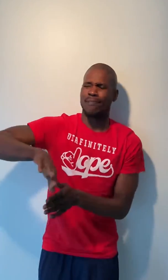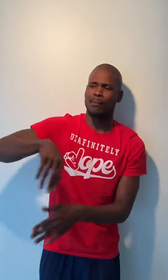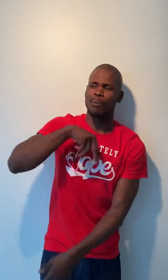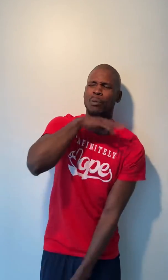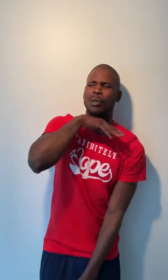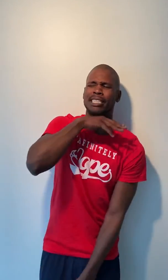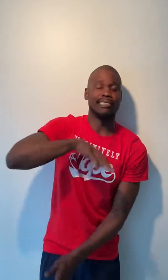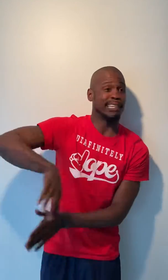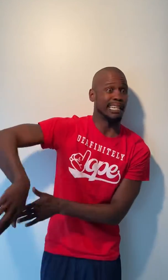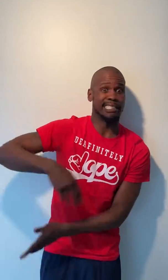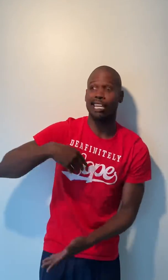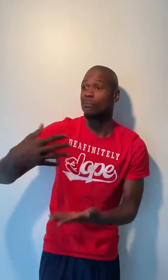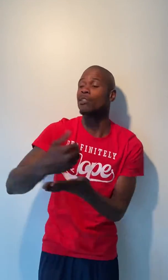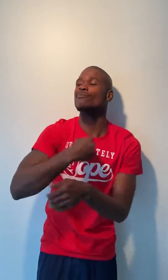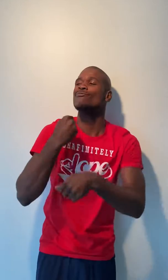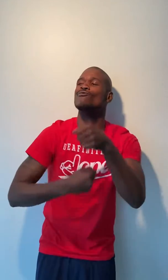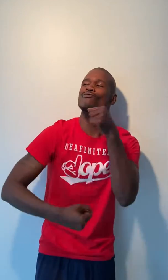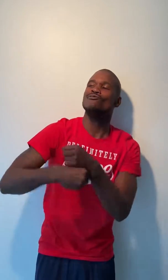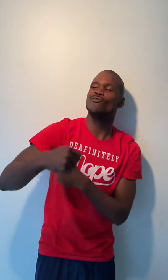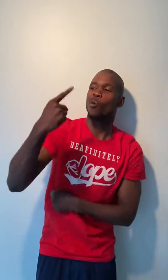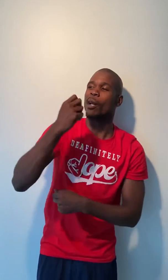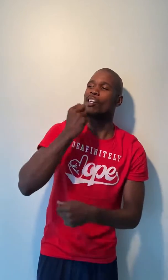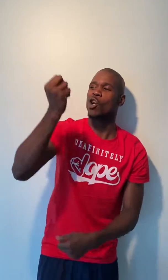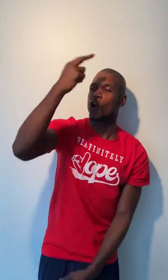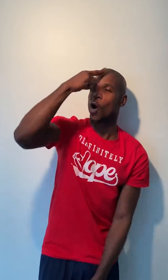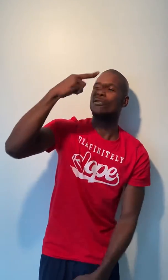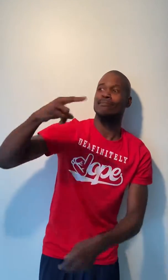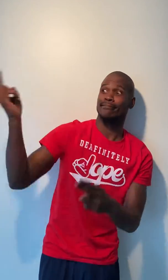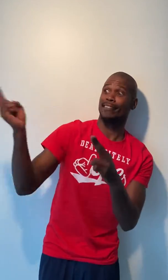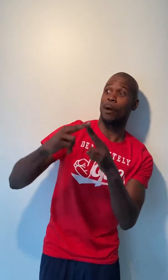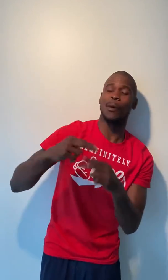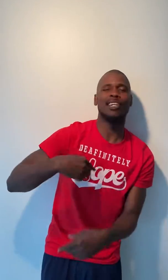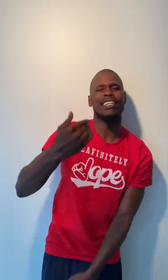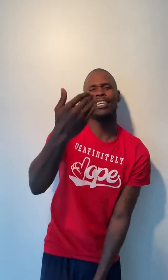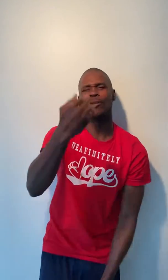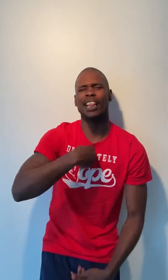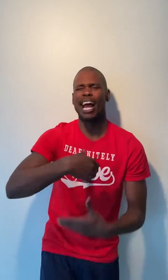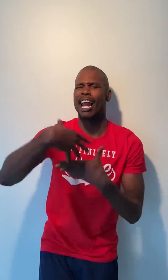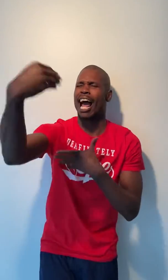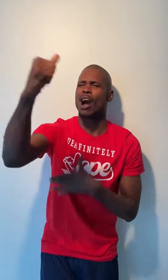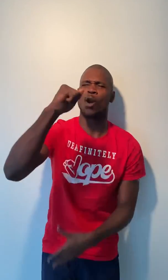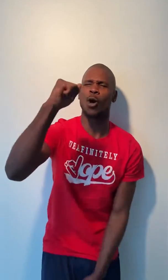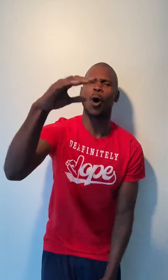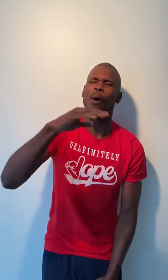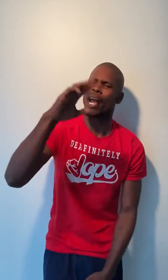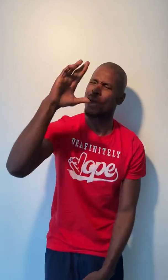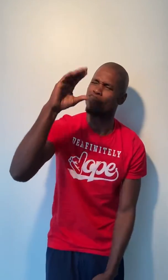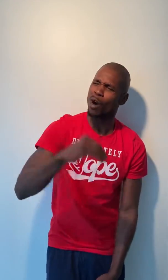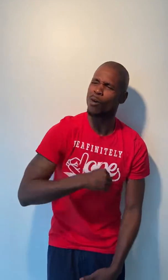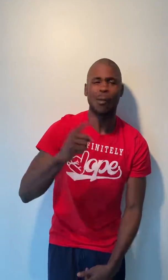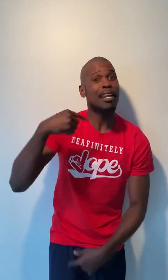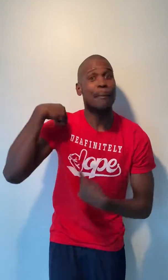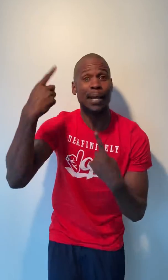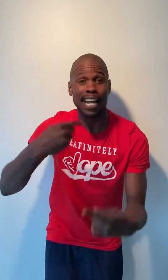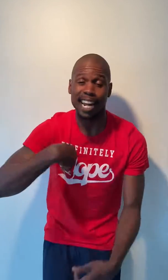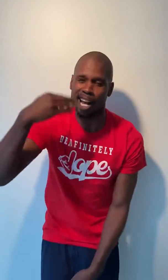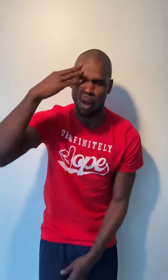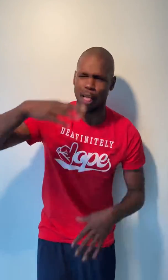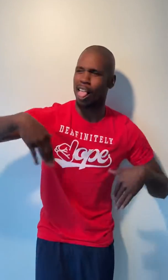up the poke, I snatched up a cold sign from one of the goats, come on in, you lettin' out all the cold air, bro, where you been, I know that you